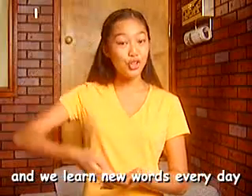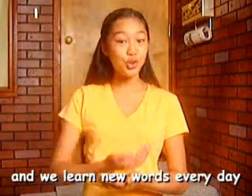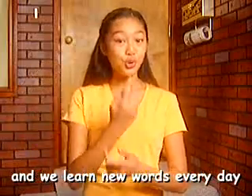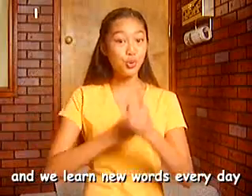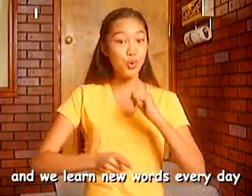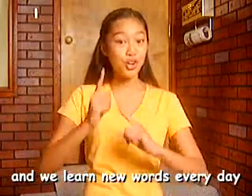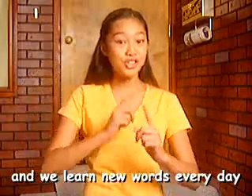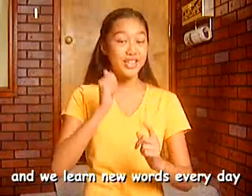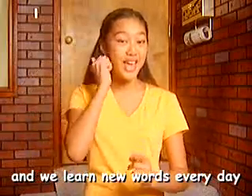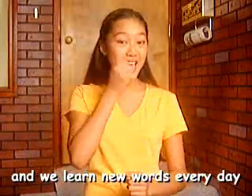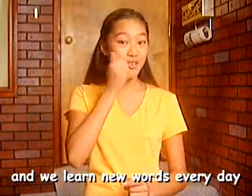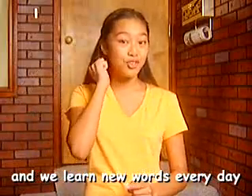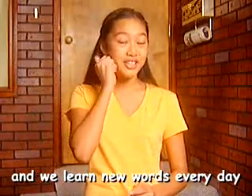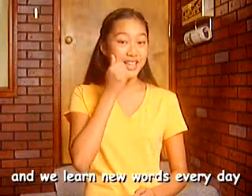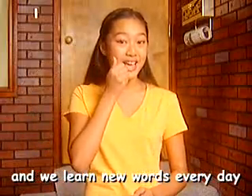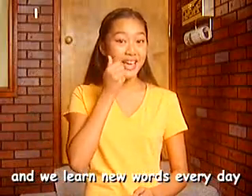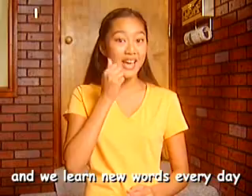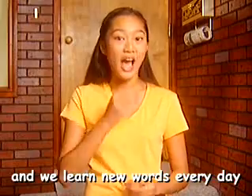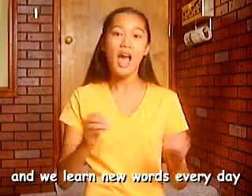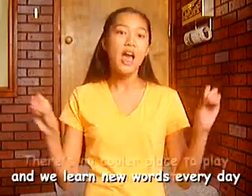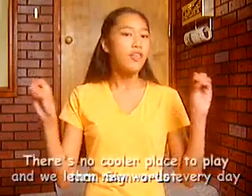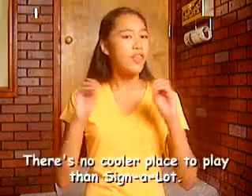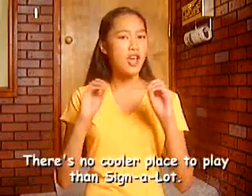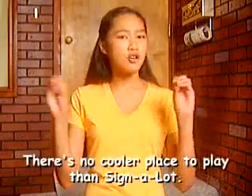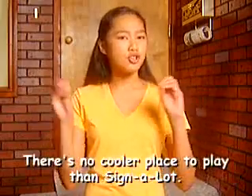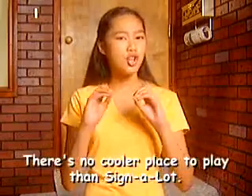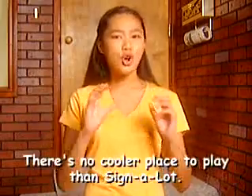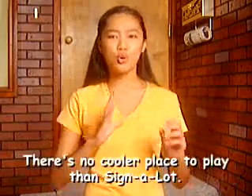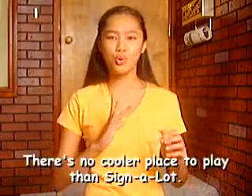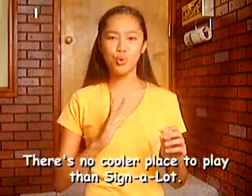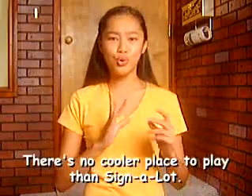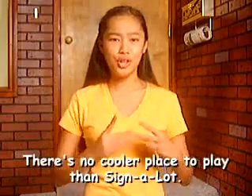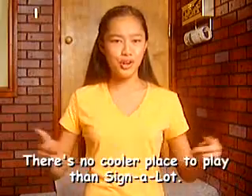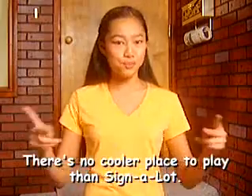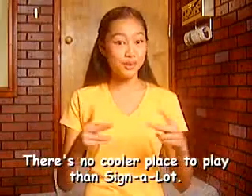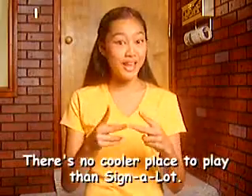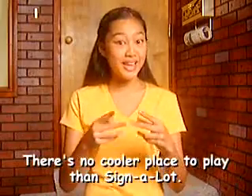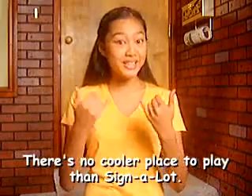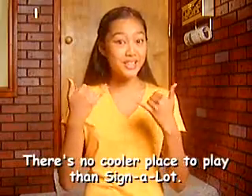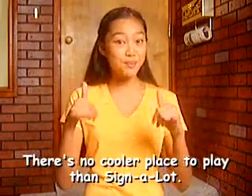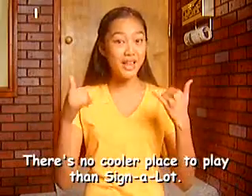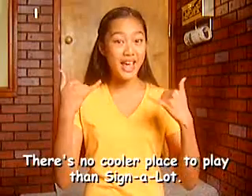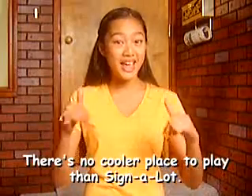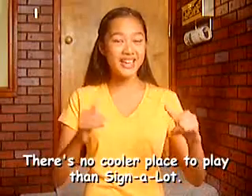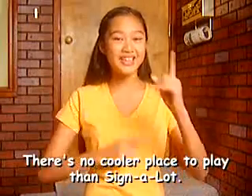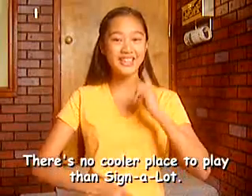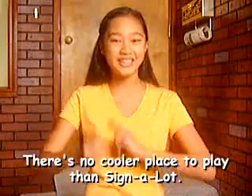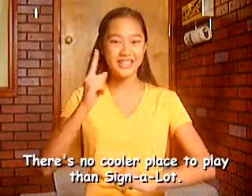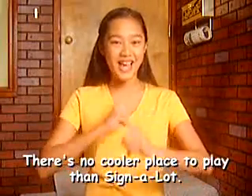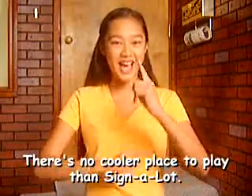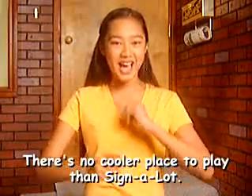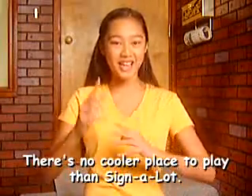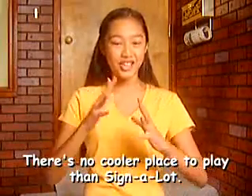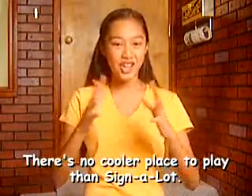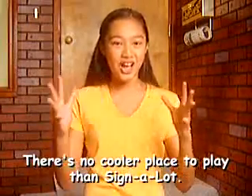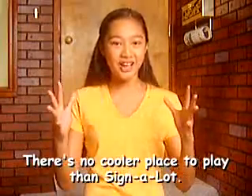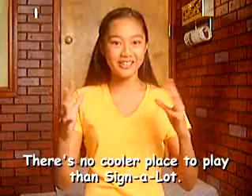new words every day. There's no cooler place to play than Sign-A-Lot.